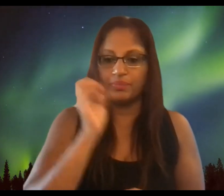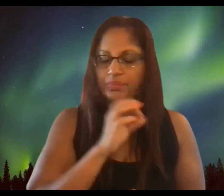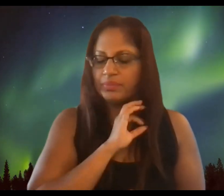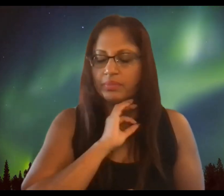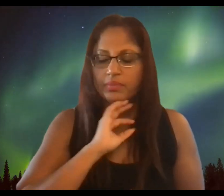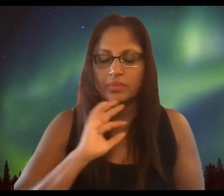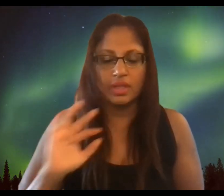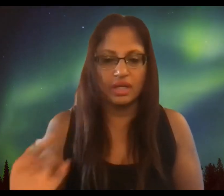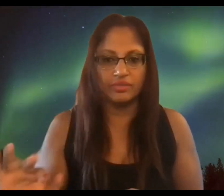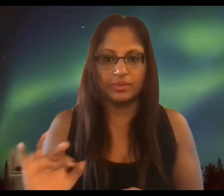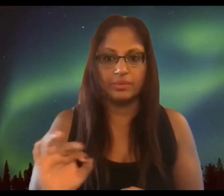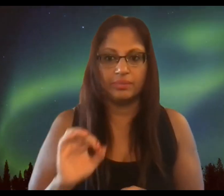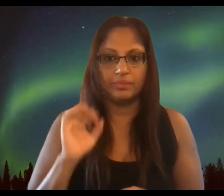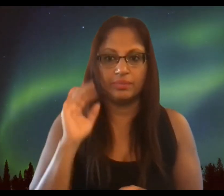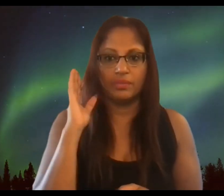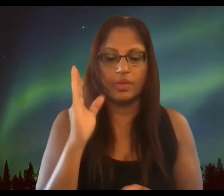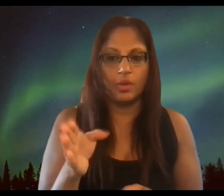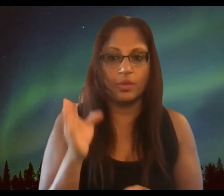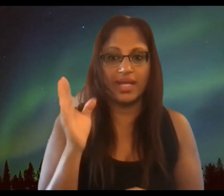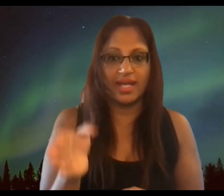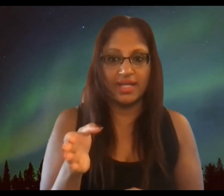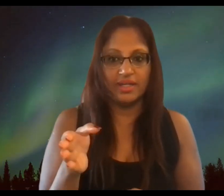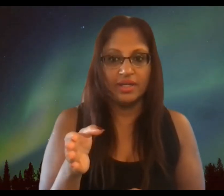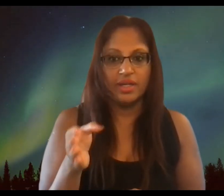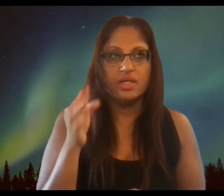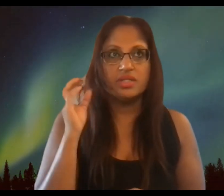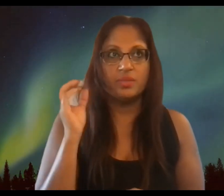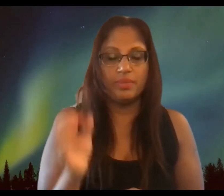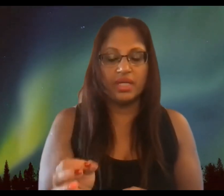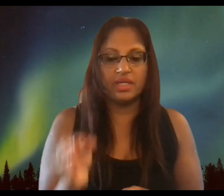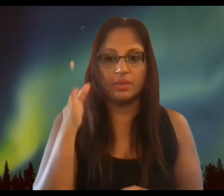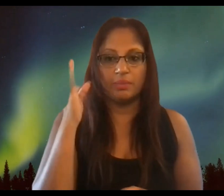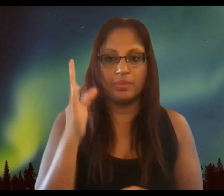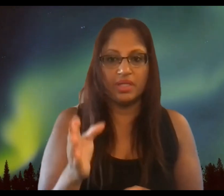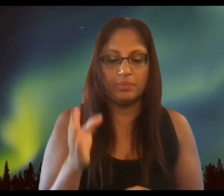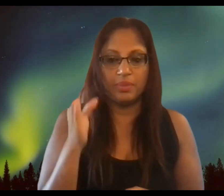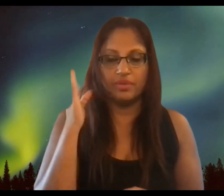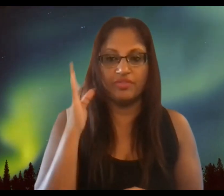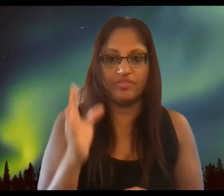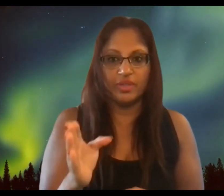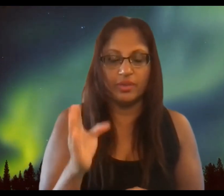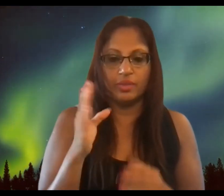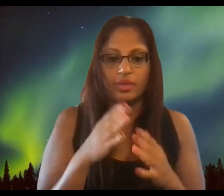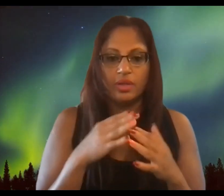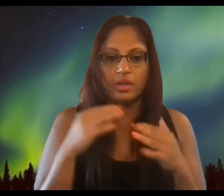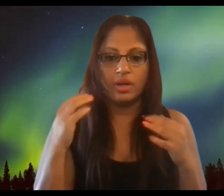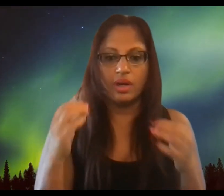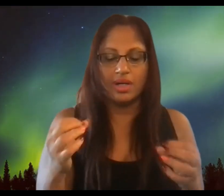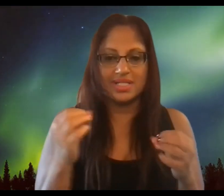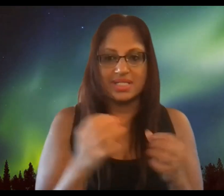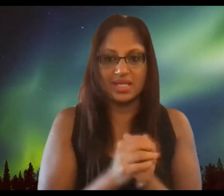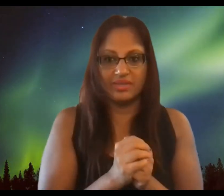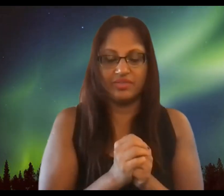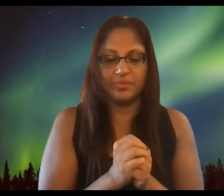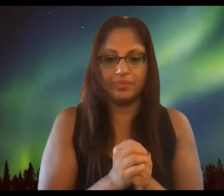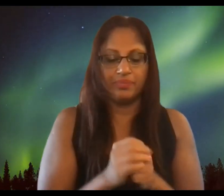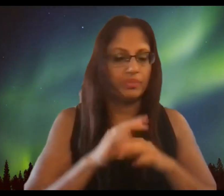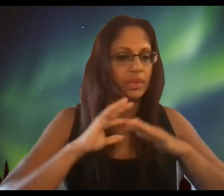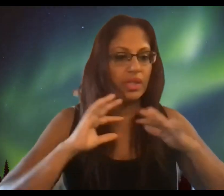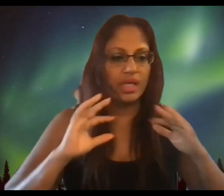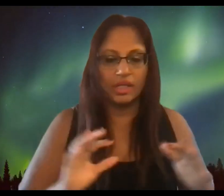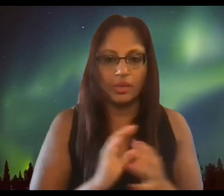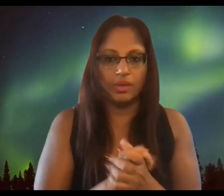ever okay to make people feel unsafe